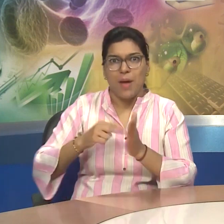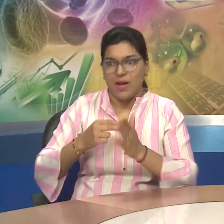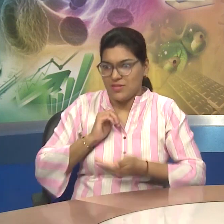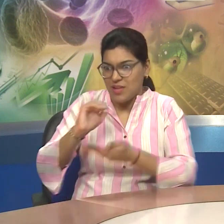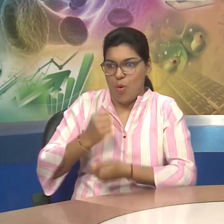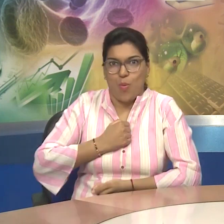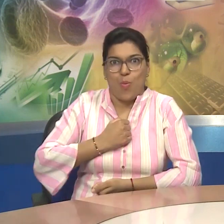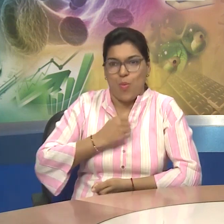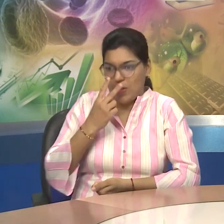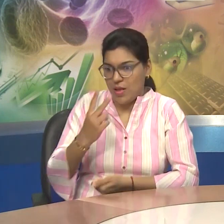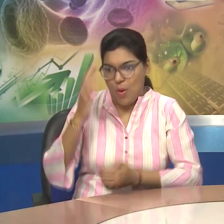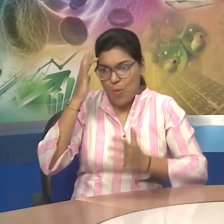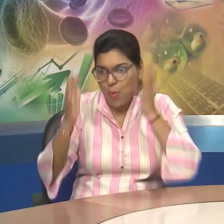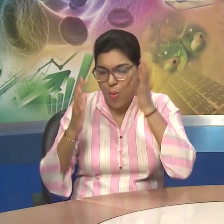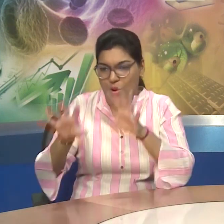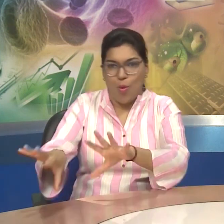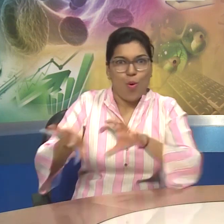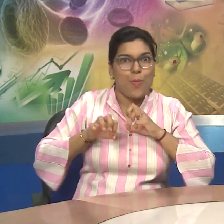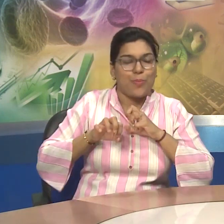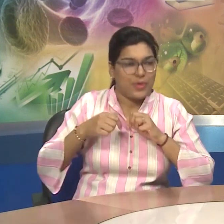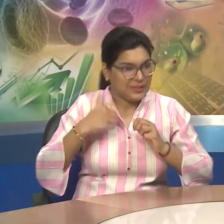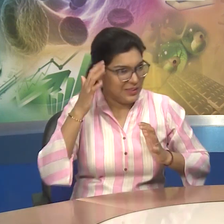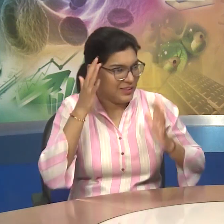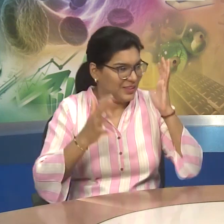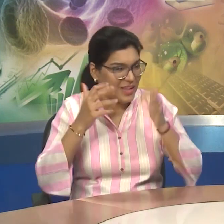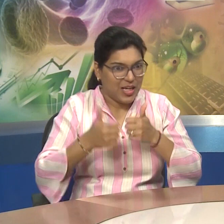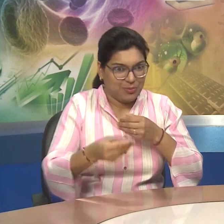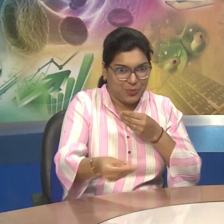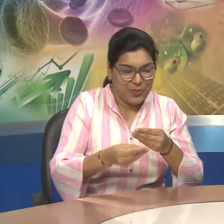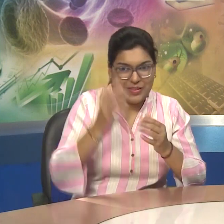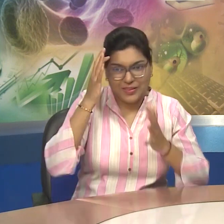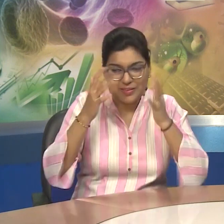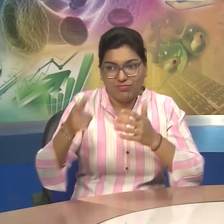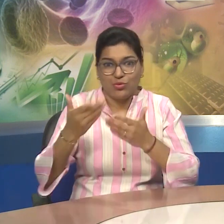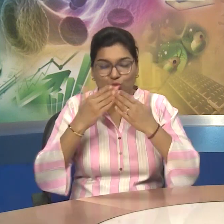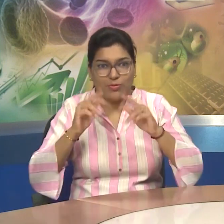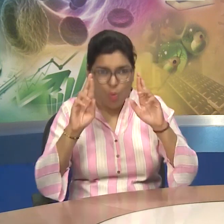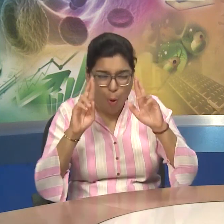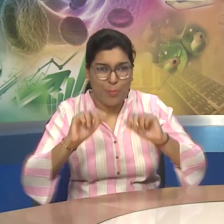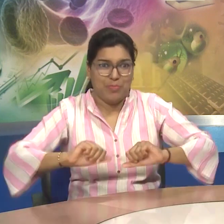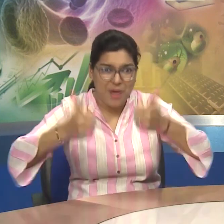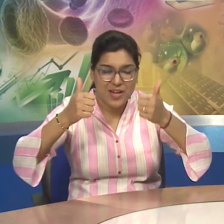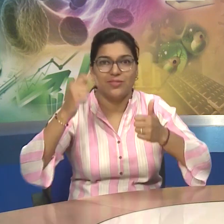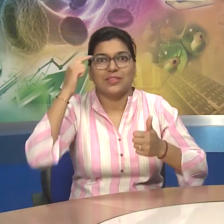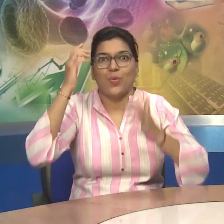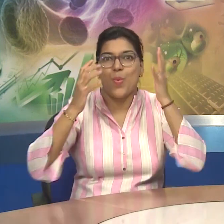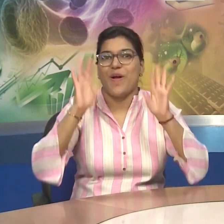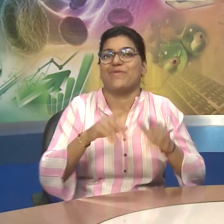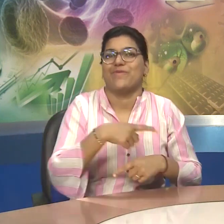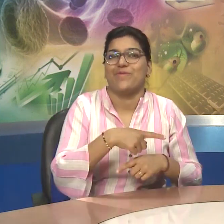teachers and parents Two faced the